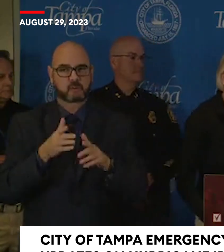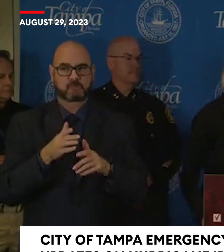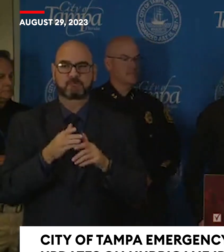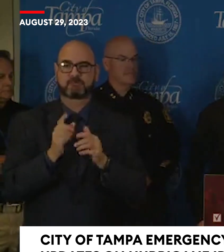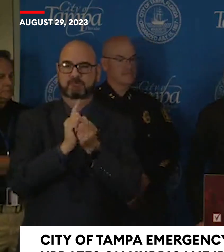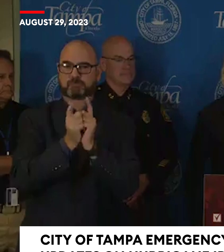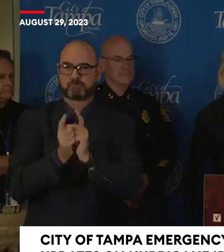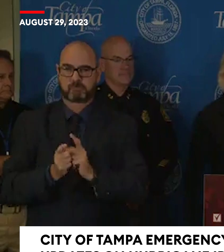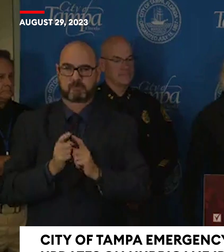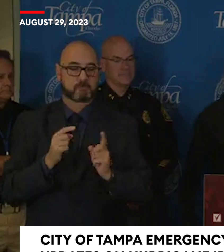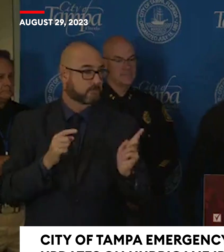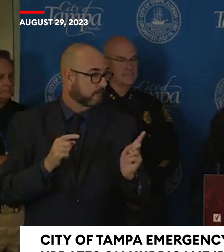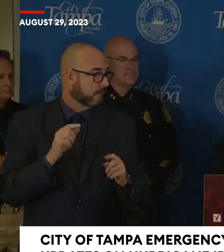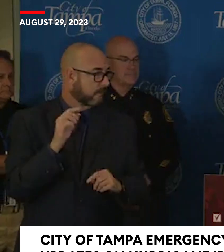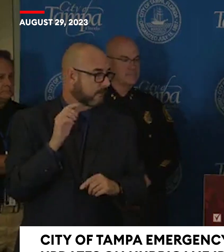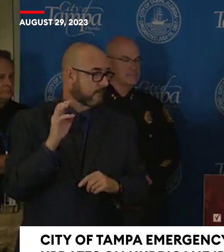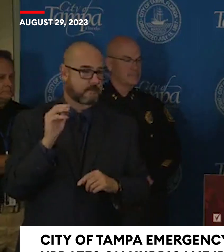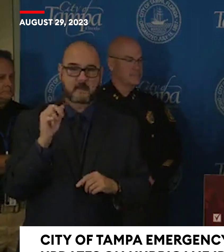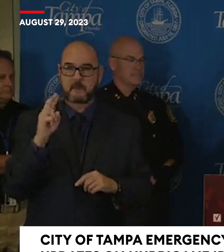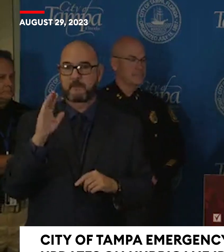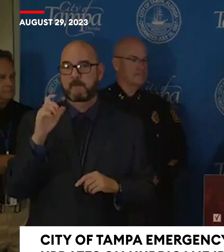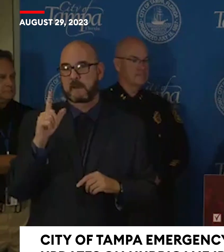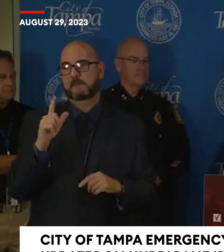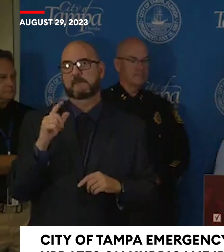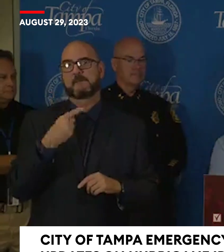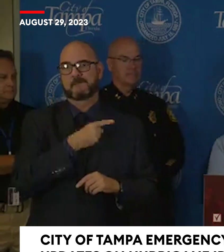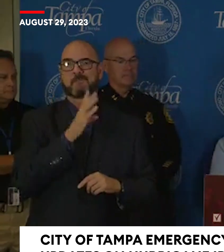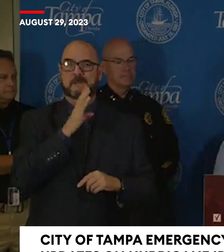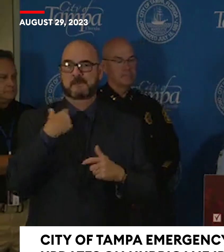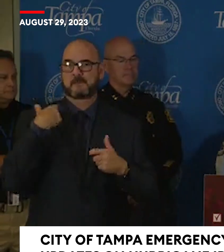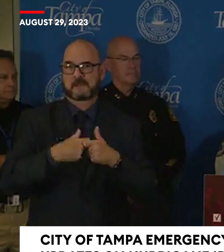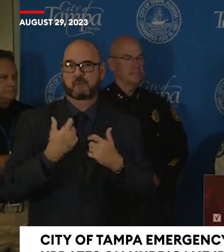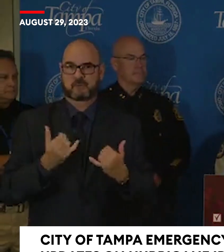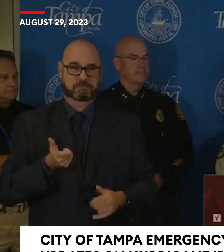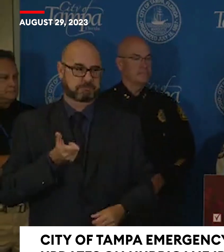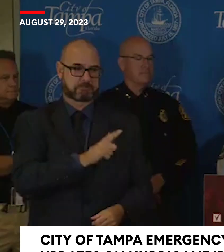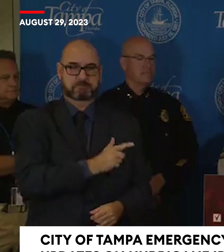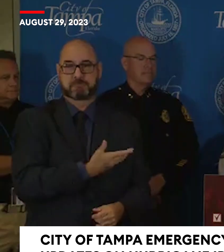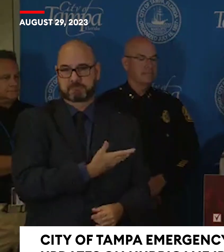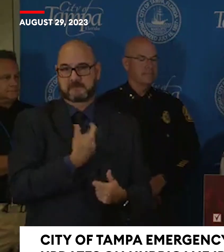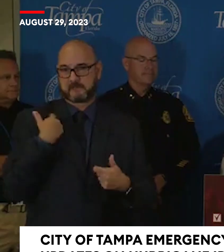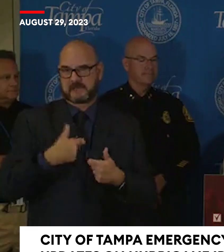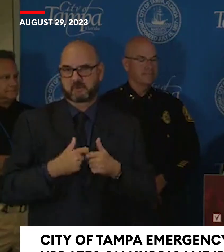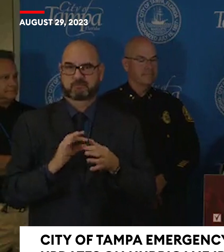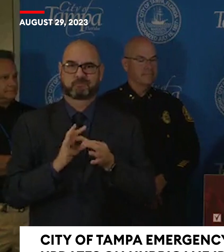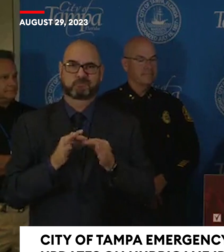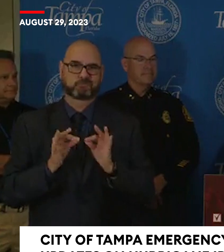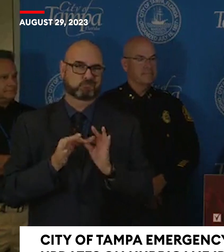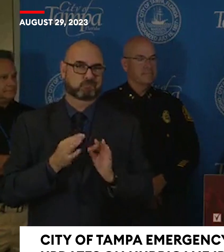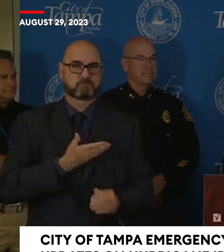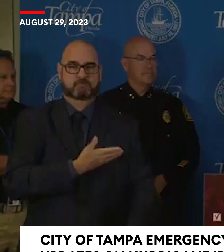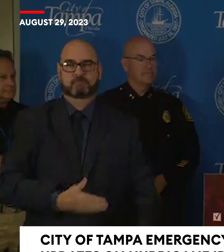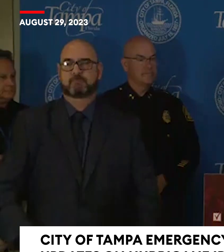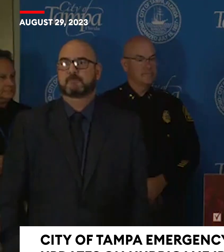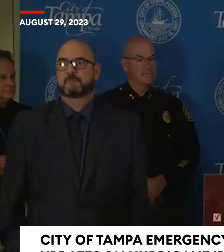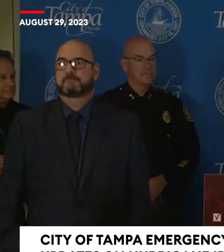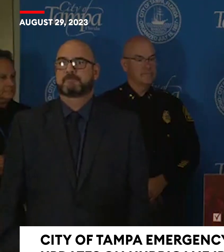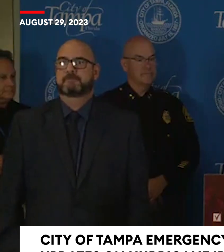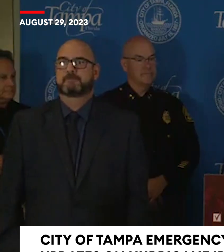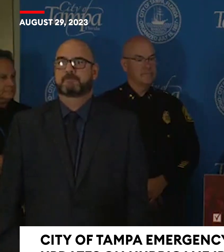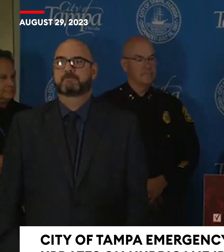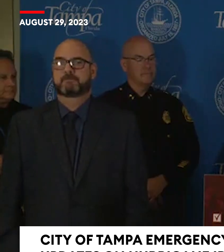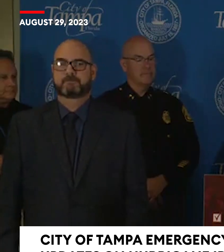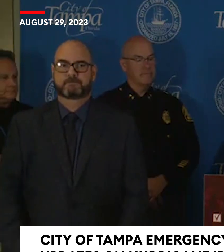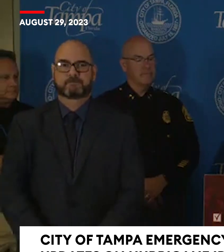to provide response. Thank you, Mayor Castor. Buenos dias. Le estamos dando una actualización